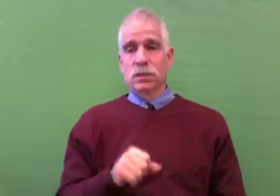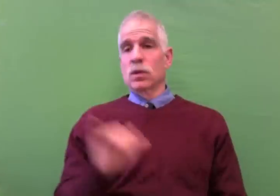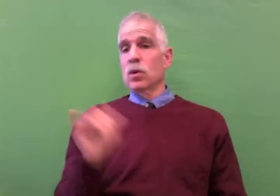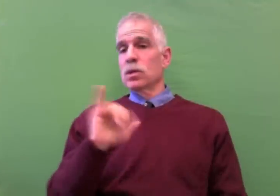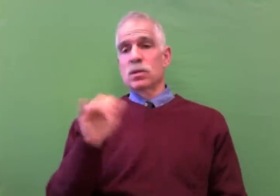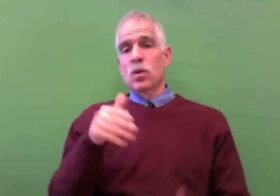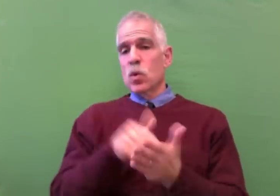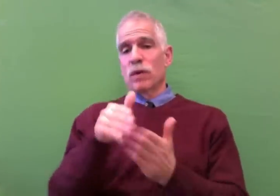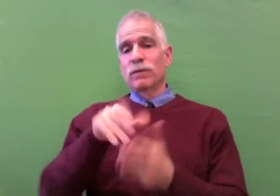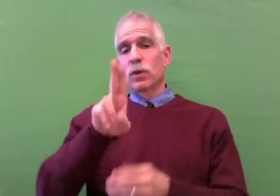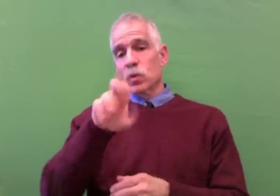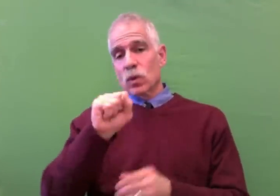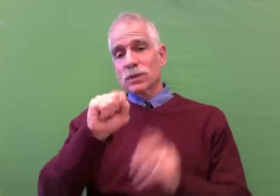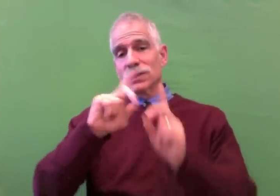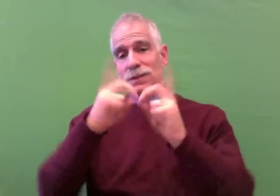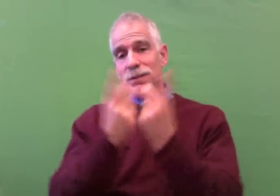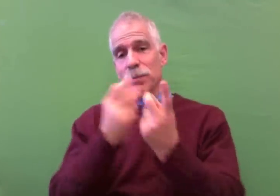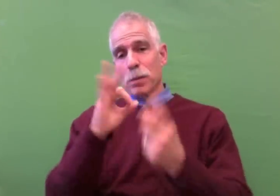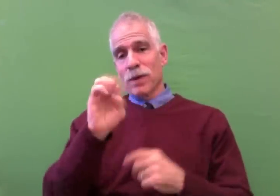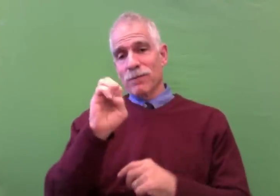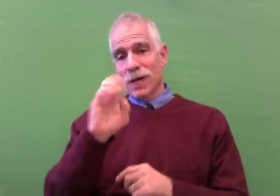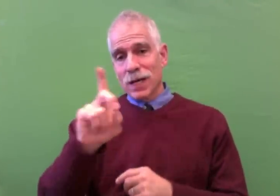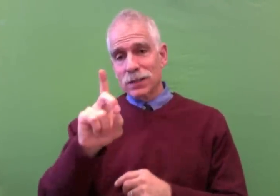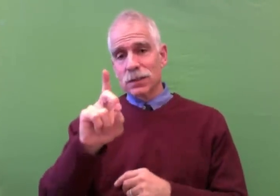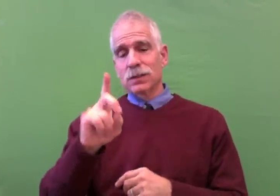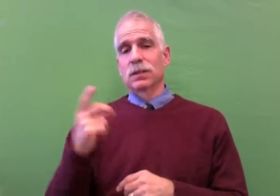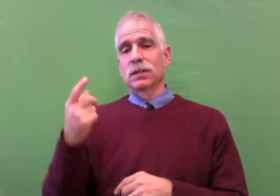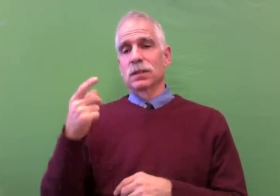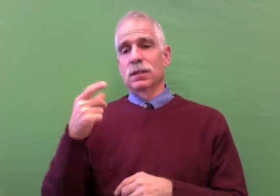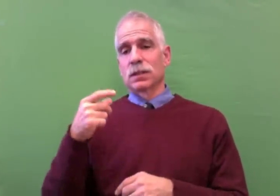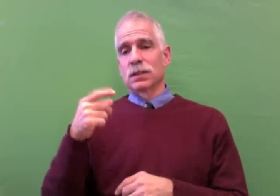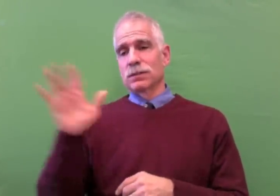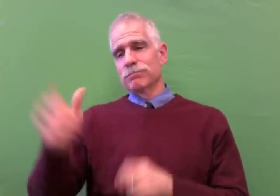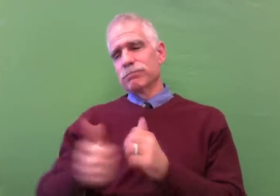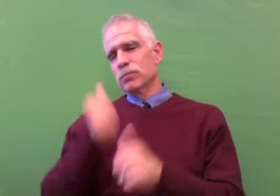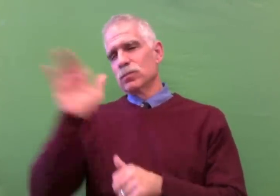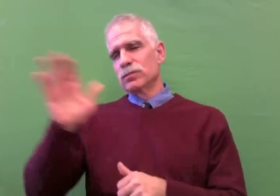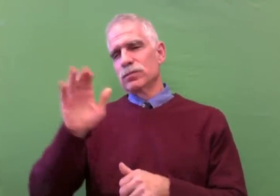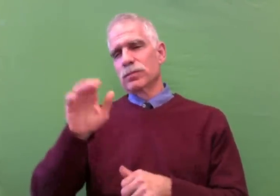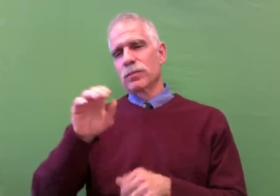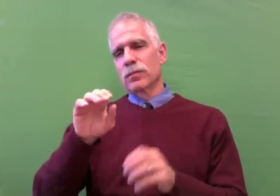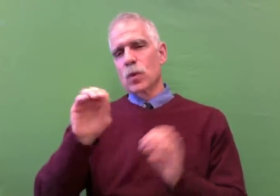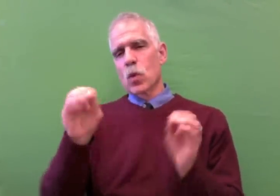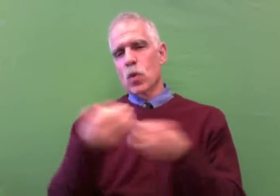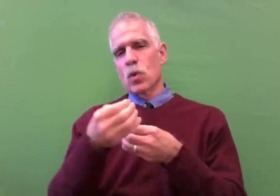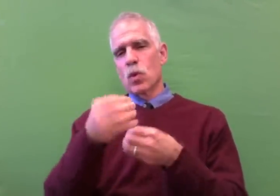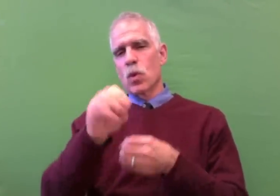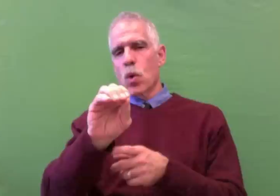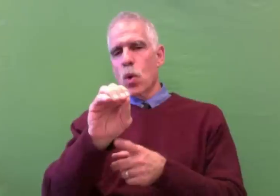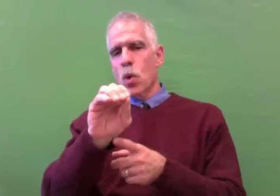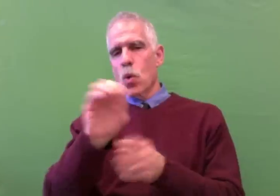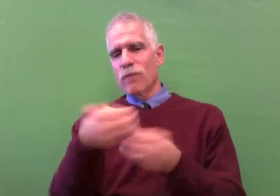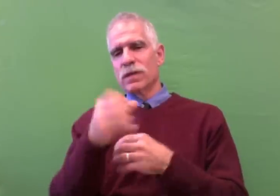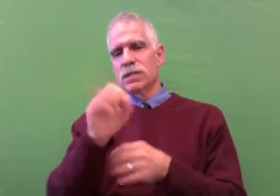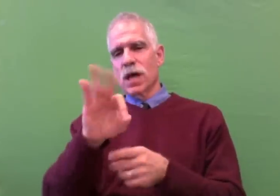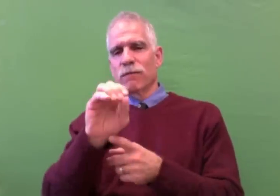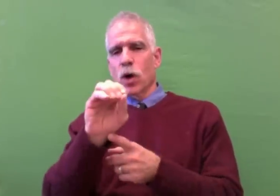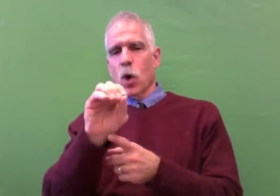throughout the country, and often the U.S. of Ed and mostly